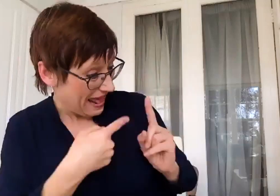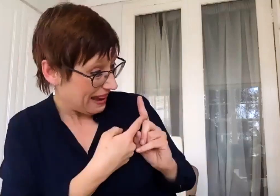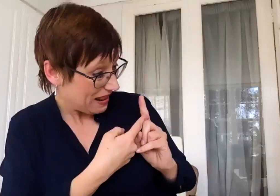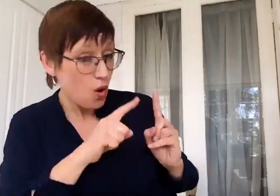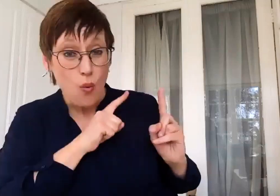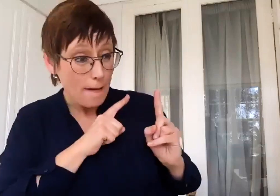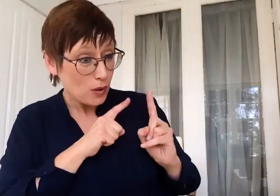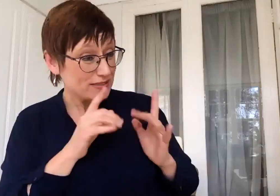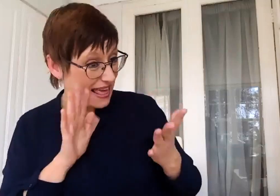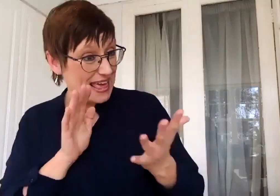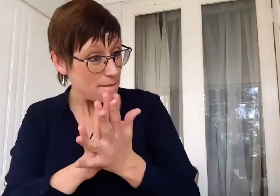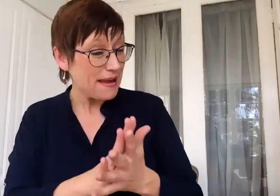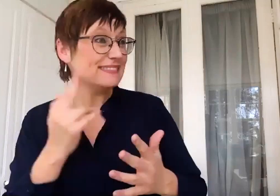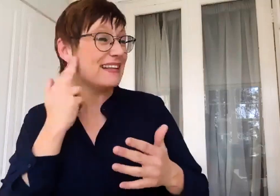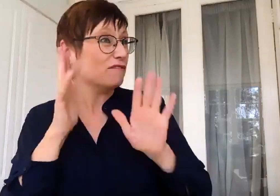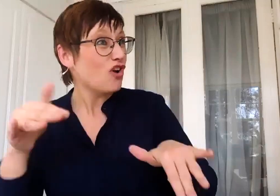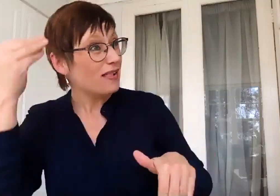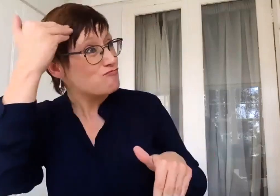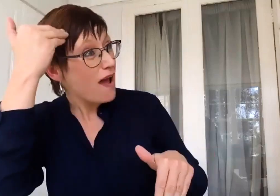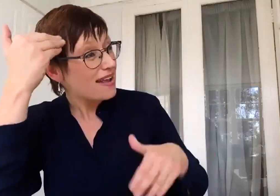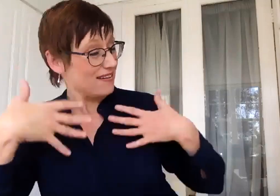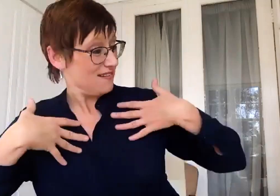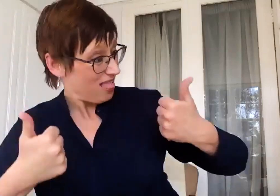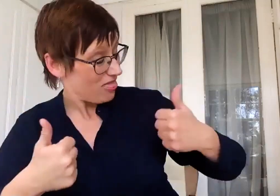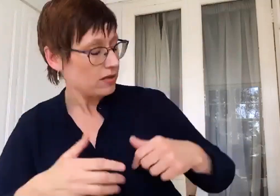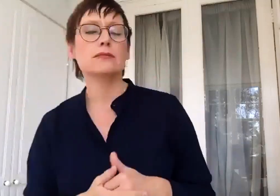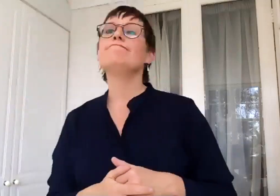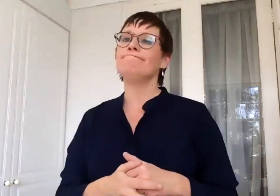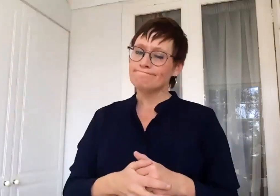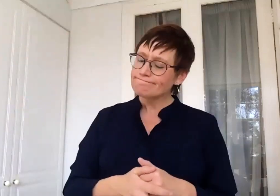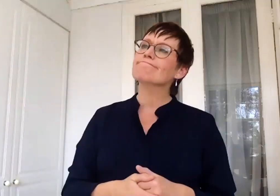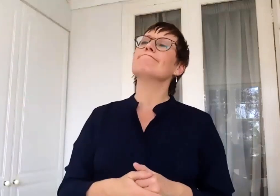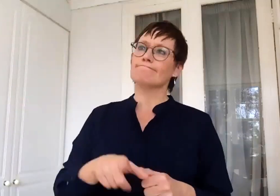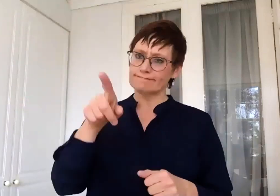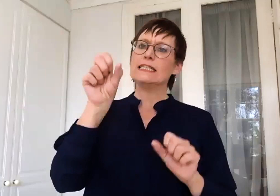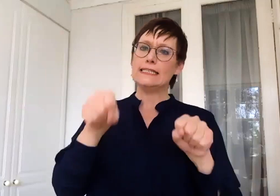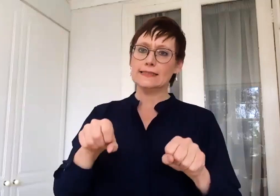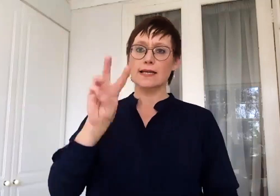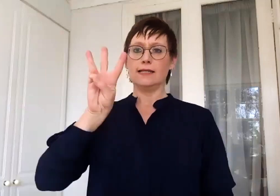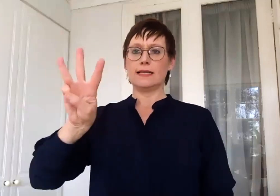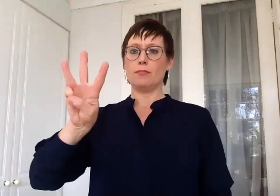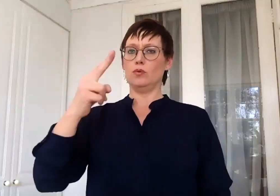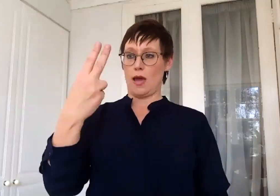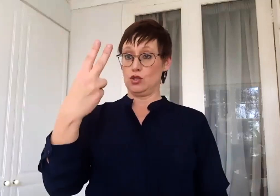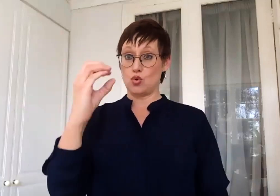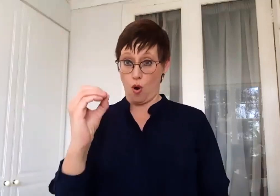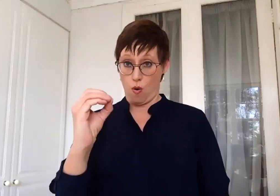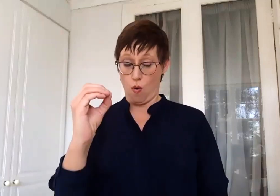the psychosocial development of all children? I think one of the biggest problems we've had with the World Health Organization, always talking